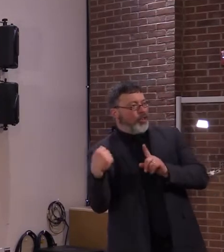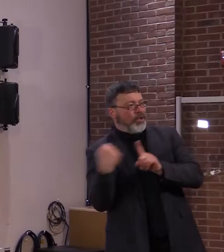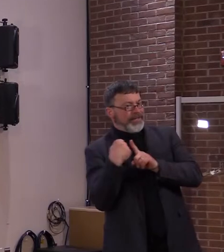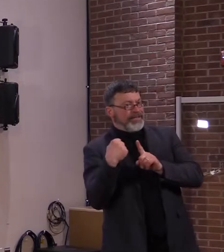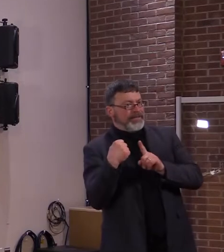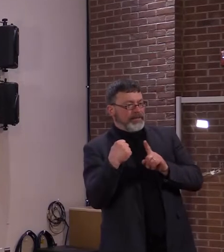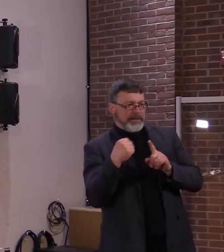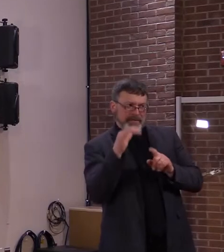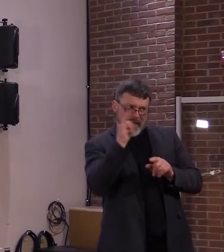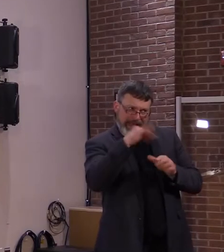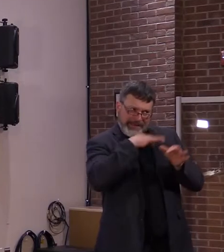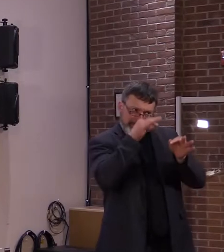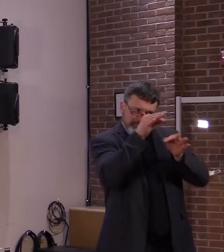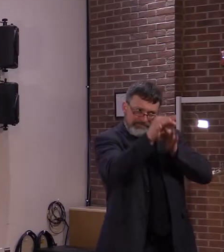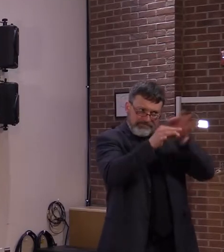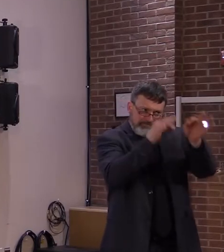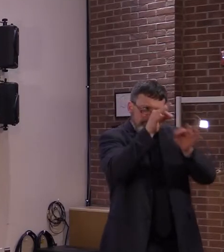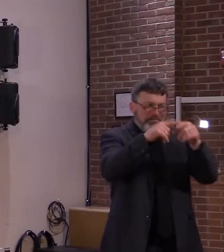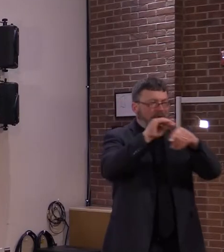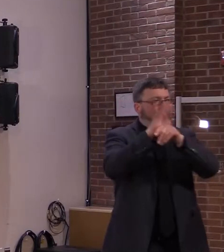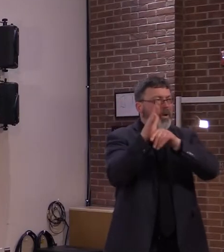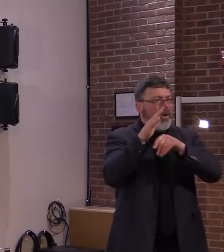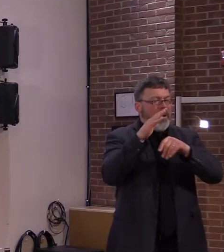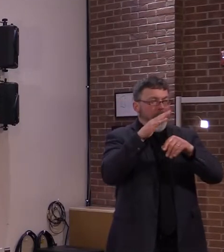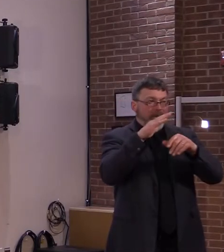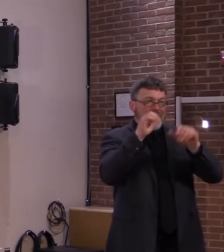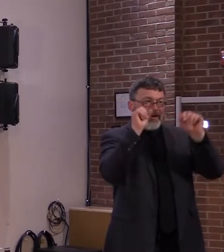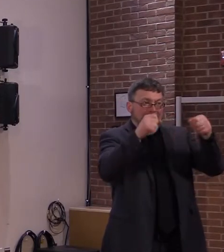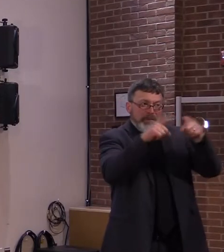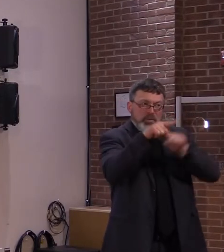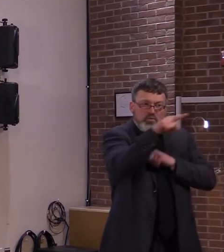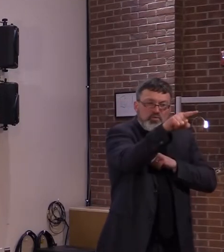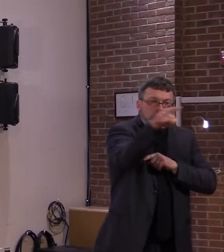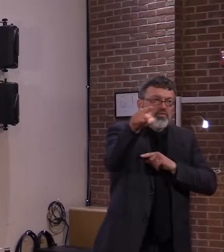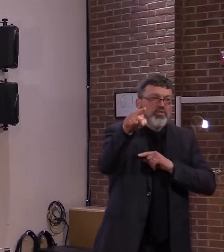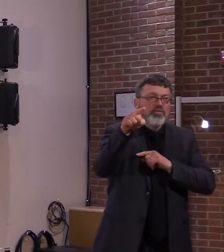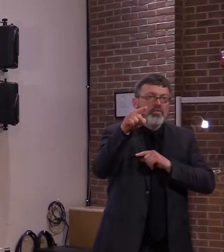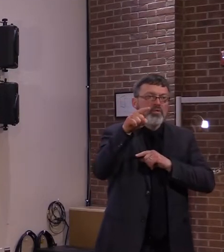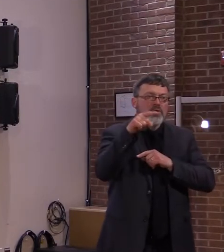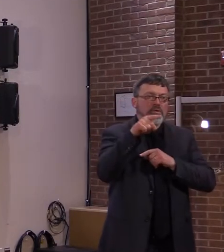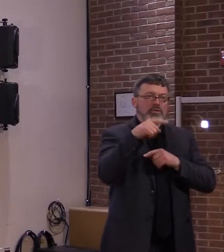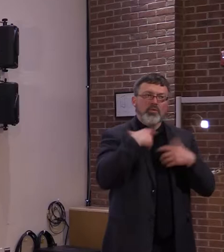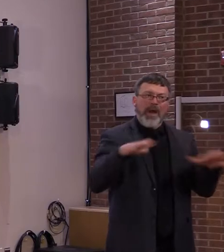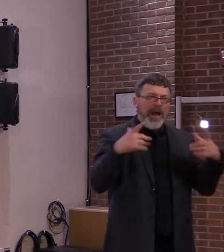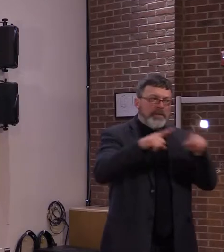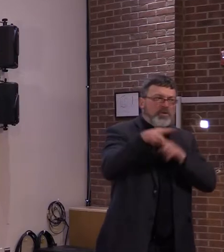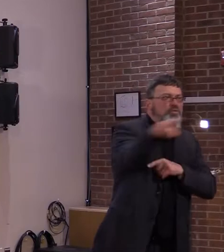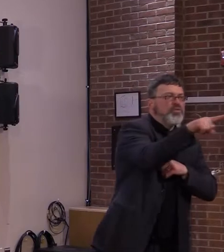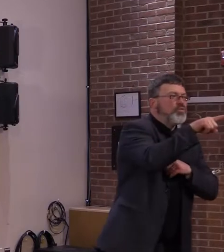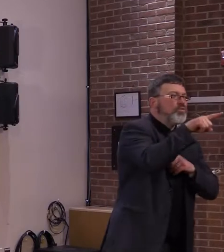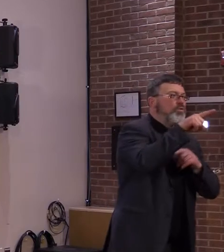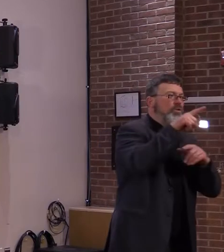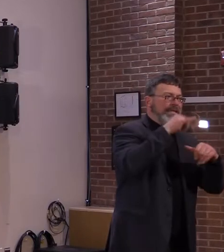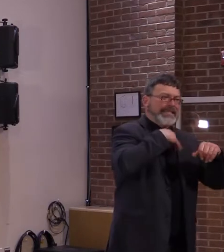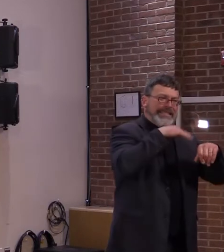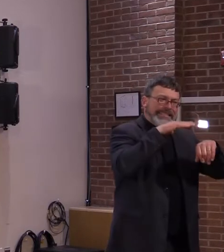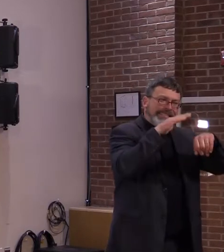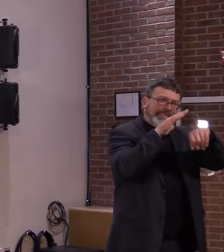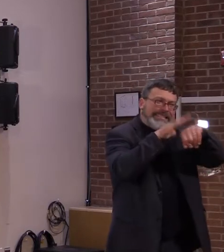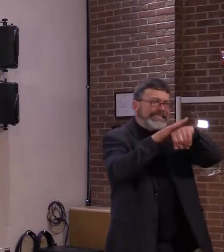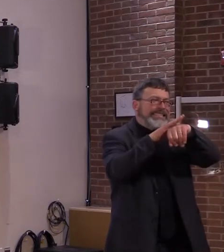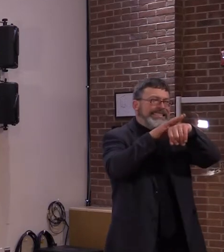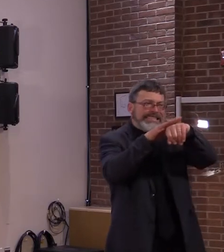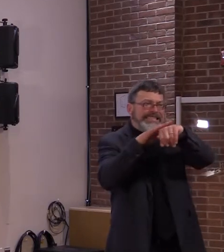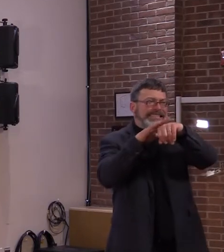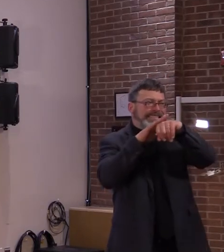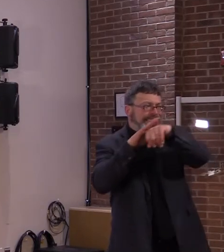Governor is not yet back from the call, so we'll begin the questions and answers. I know he's on his way down,